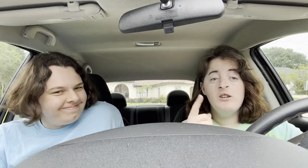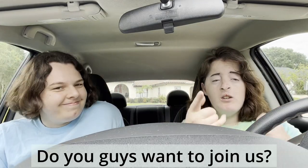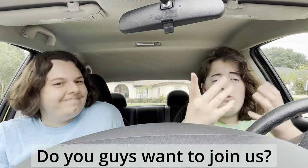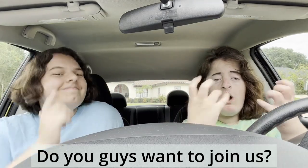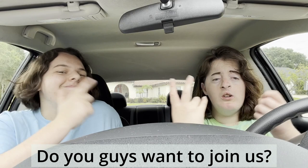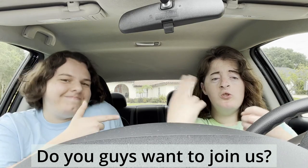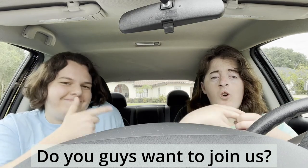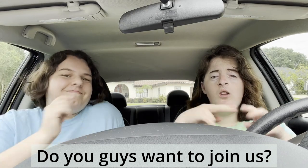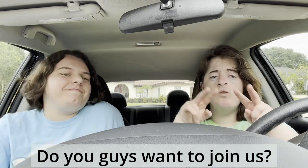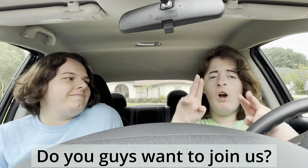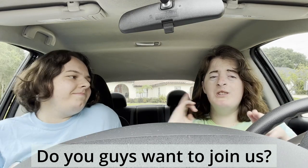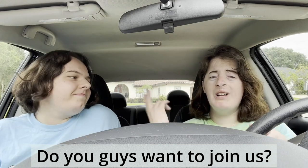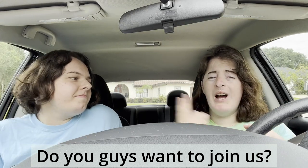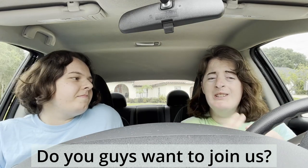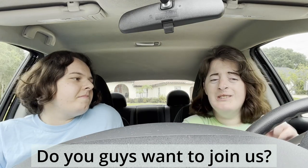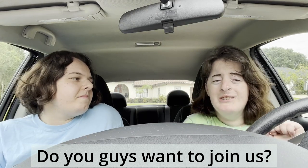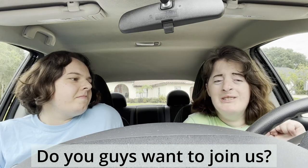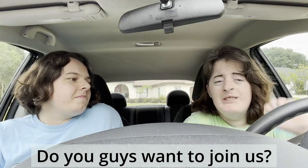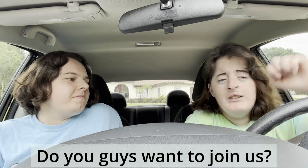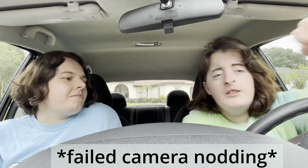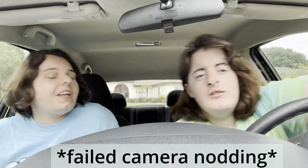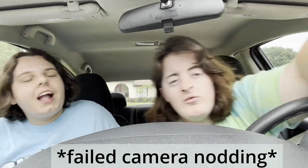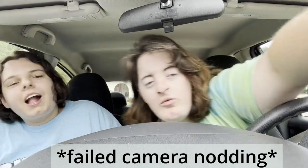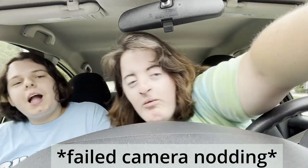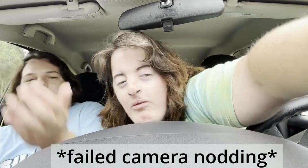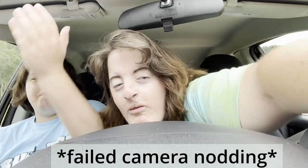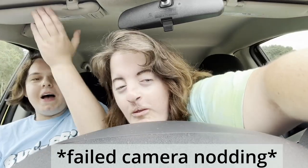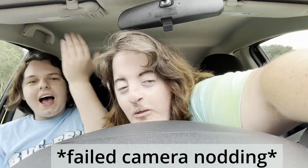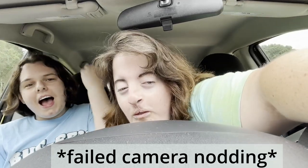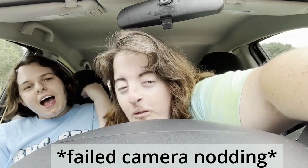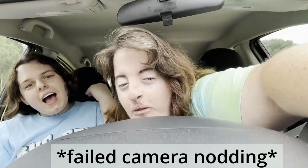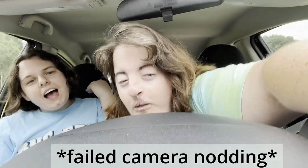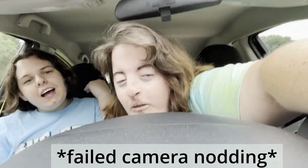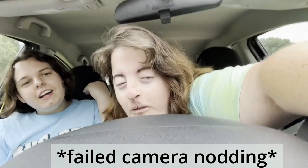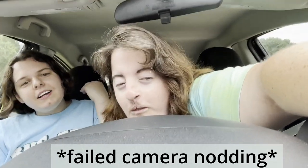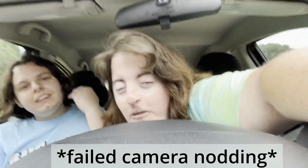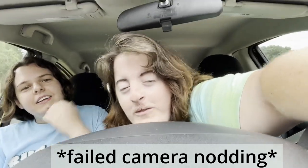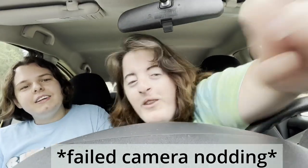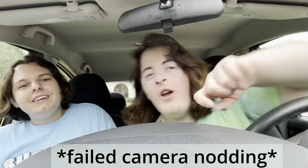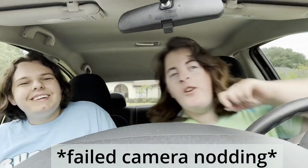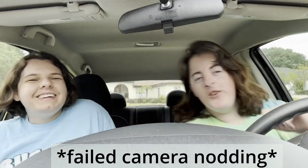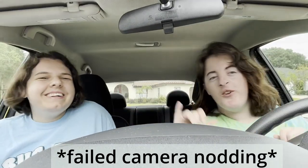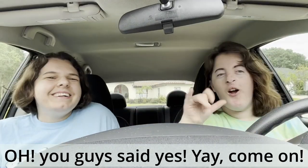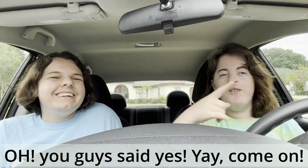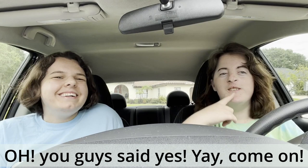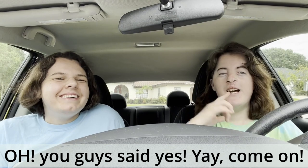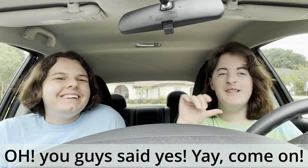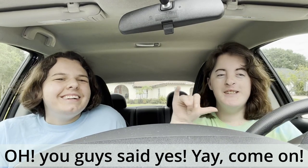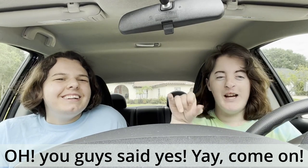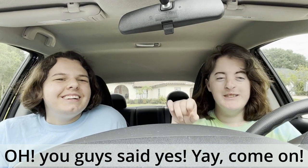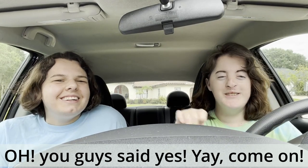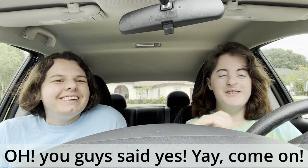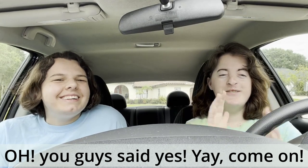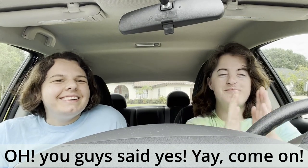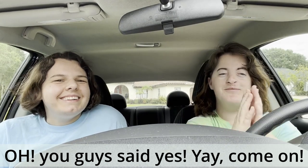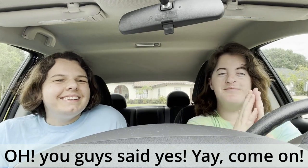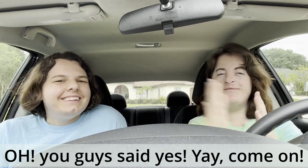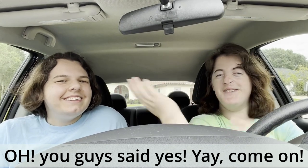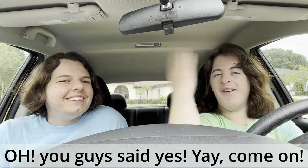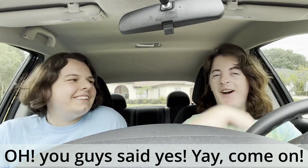My son, my son! Goodbye! No, goodbye! Goodbye!